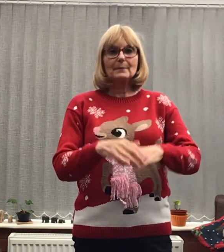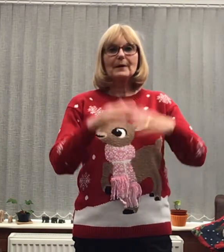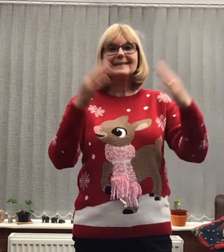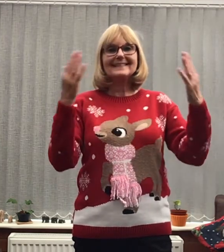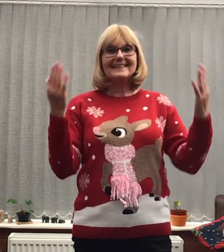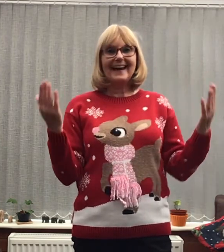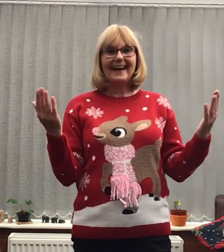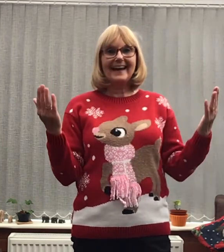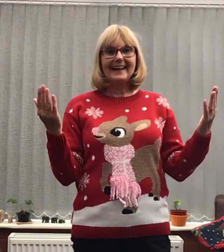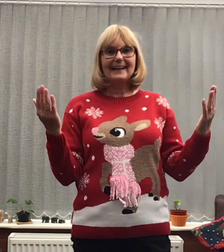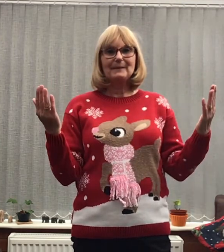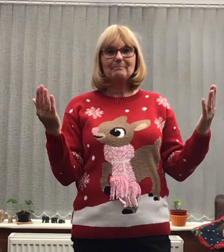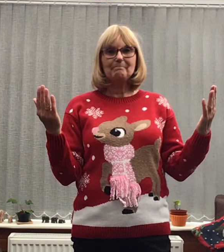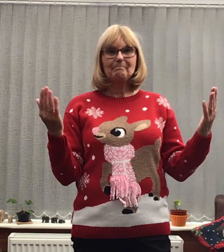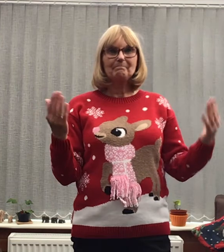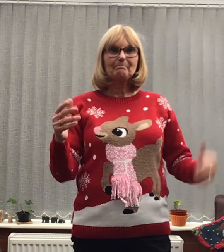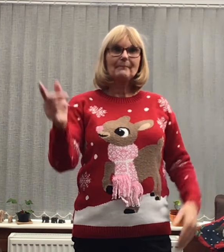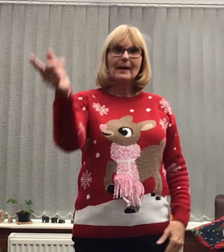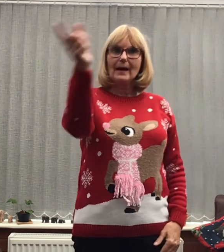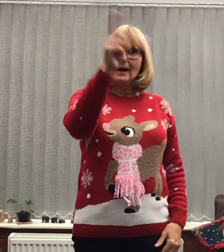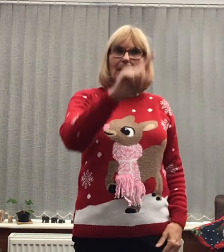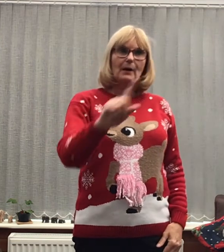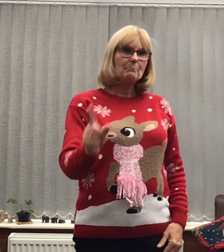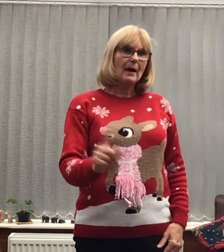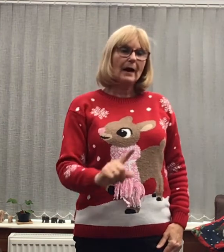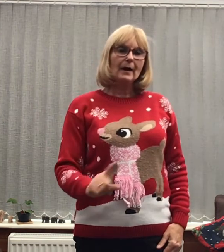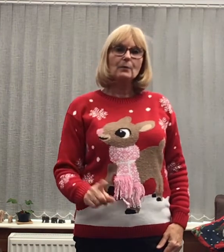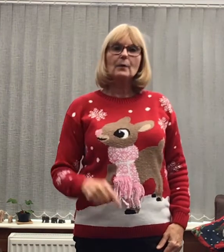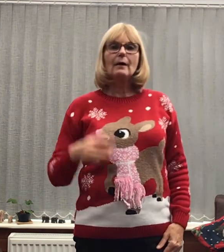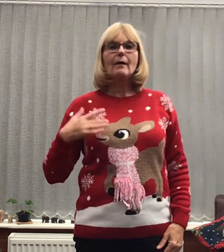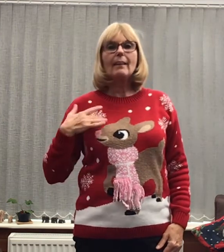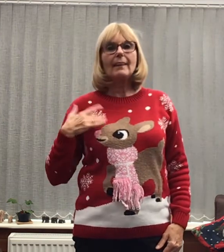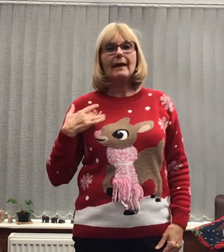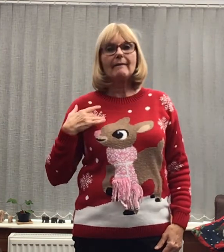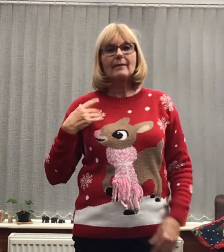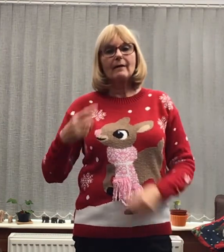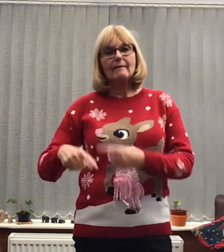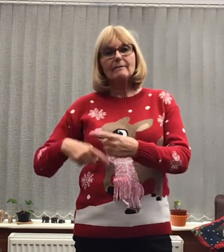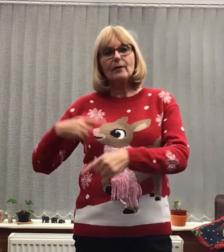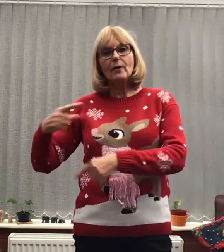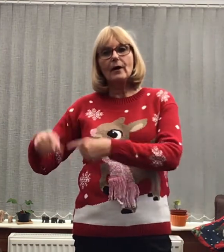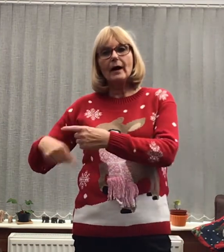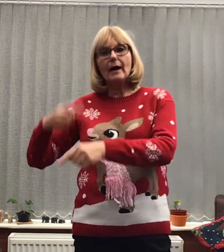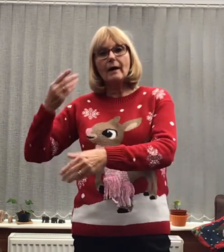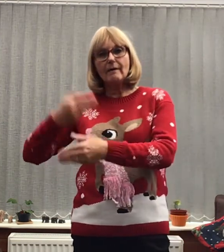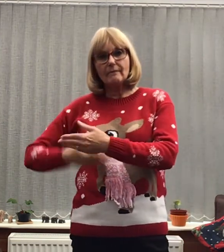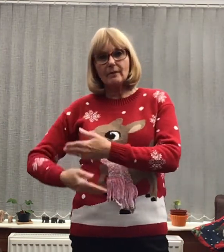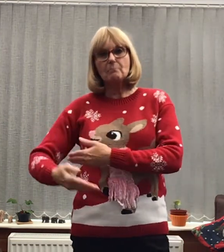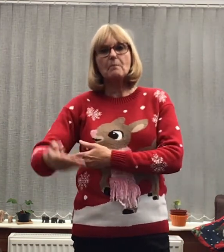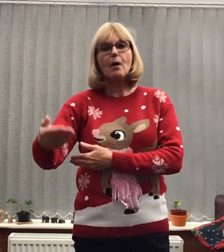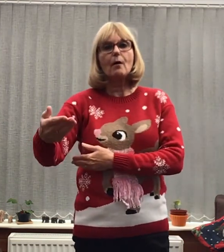Day. And man will live forevermore